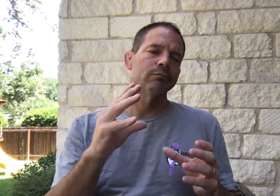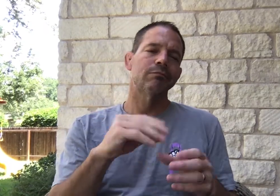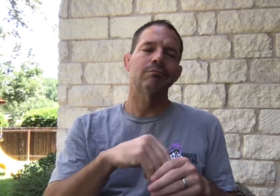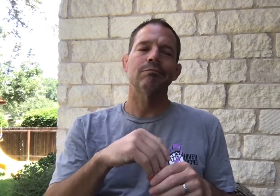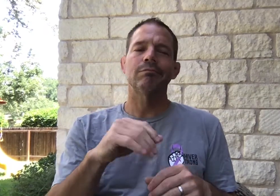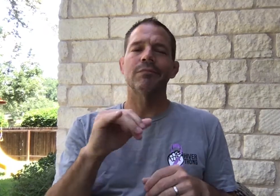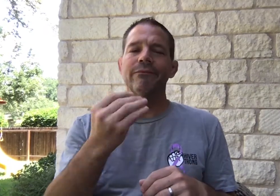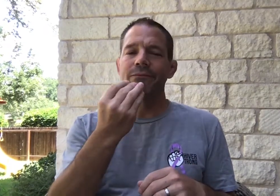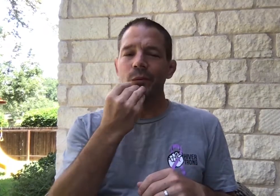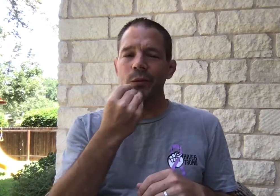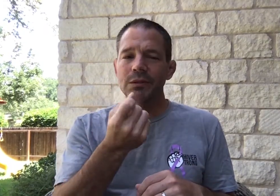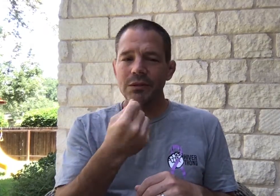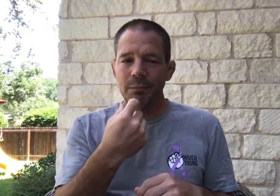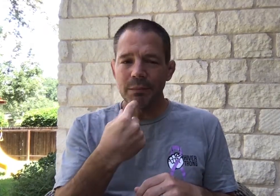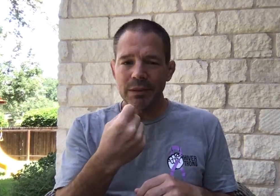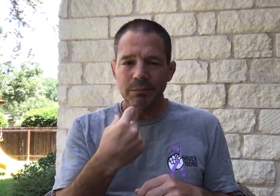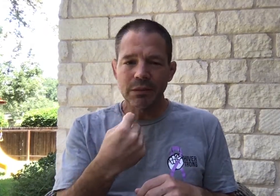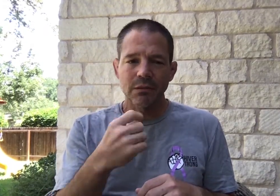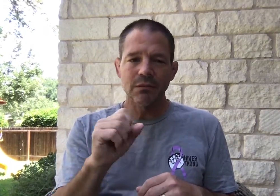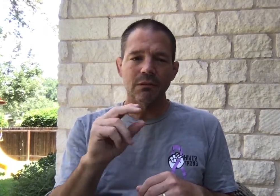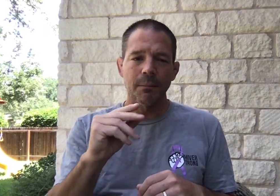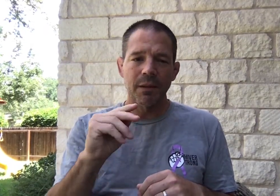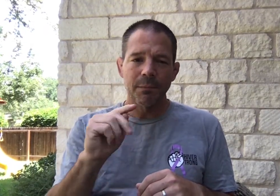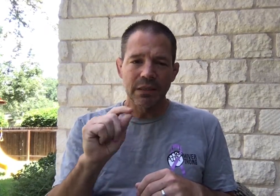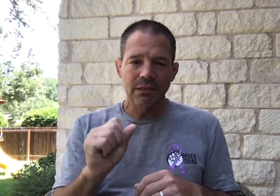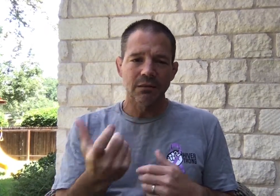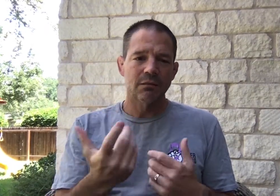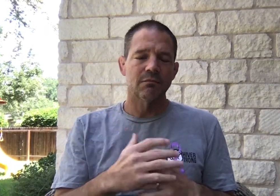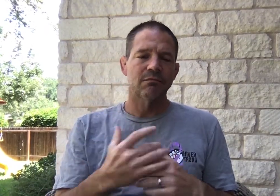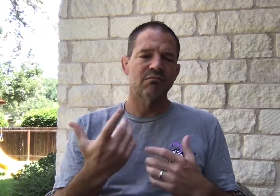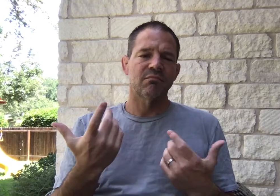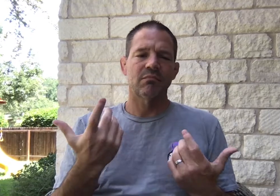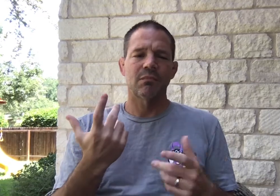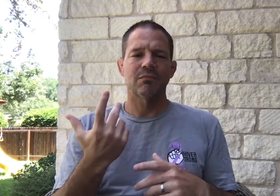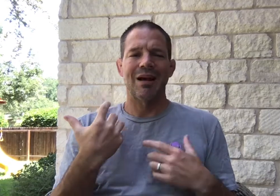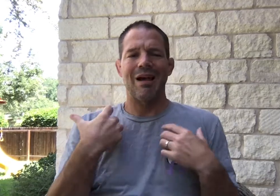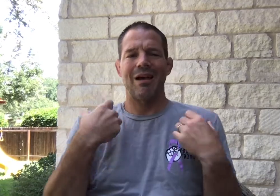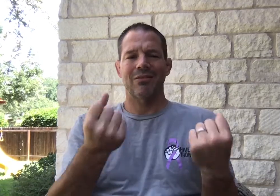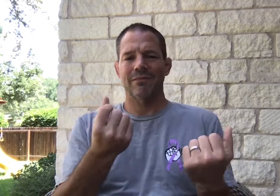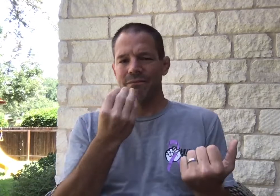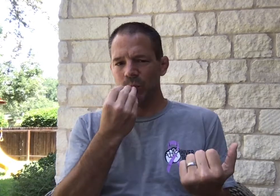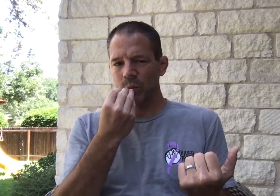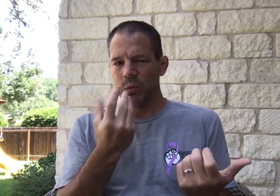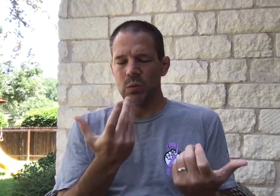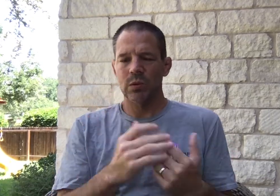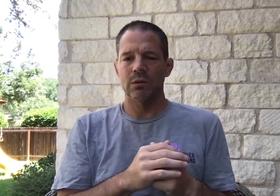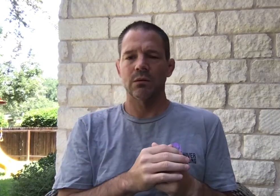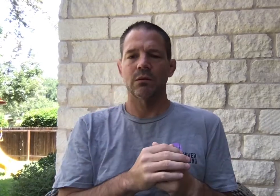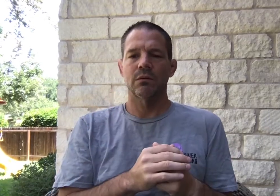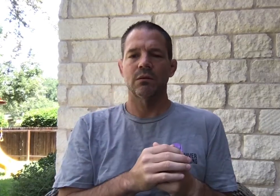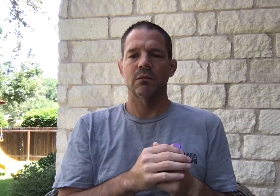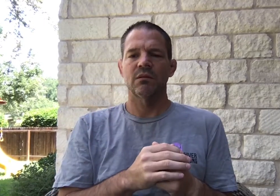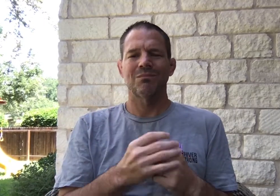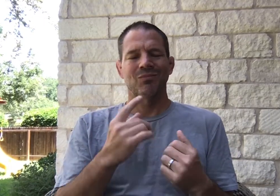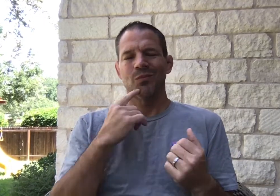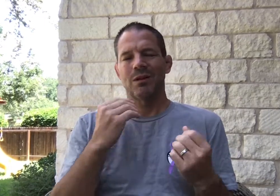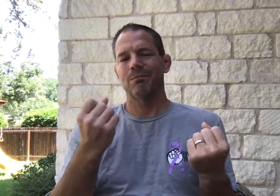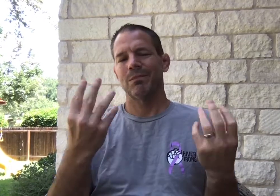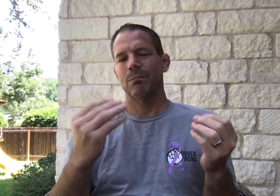Also, you know, it'll help with food supplements and other sort of healthy food that I'm using as well.